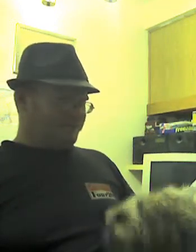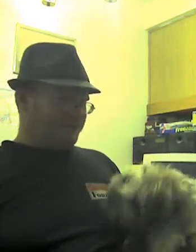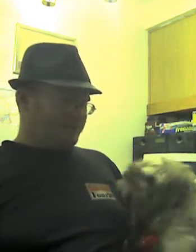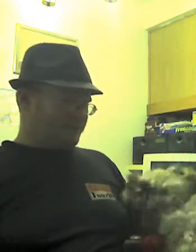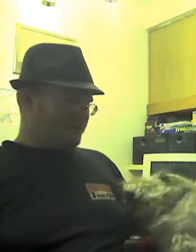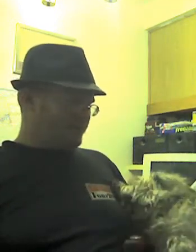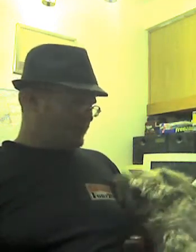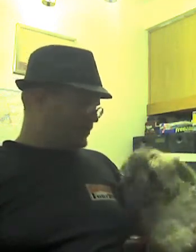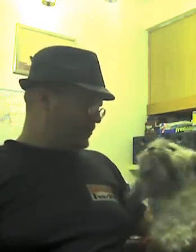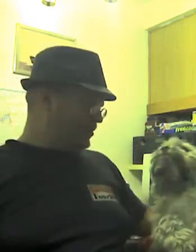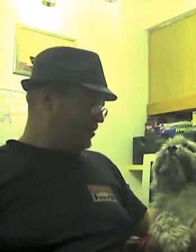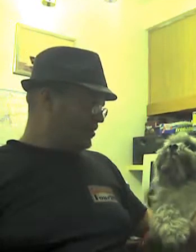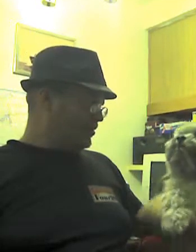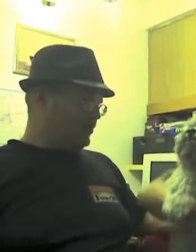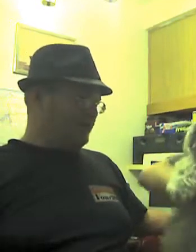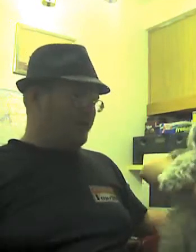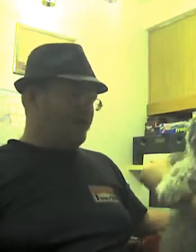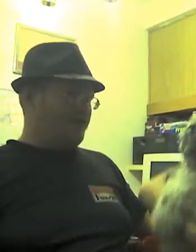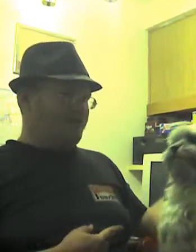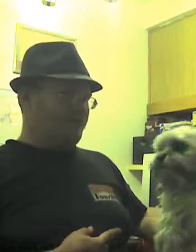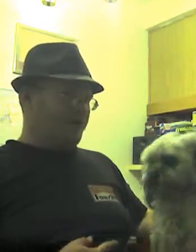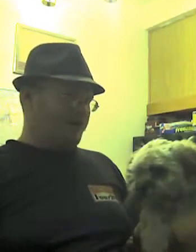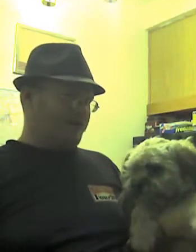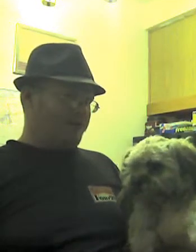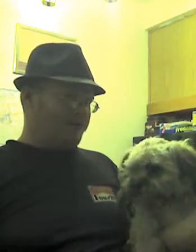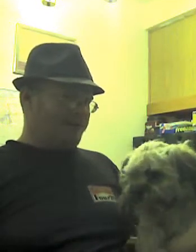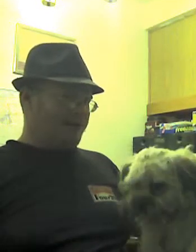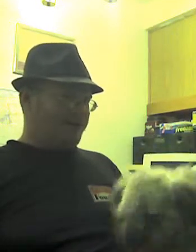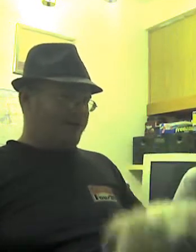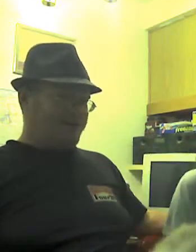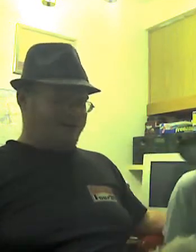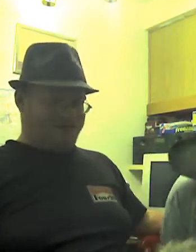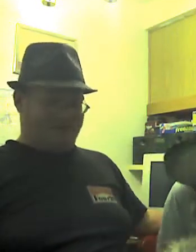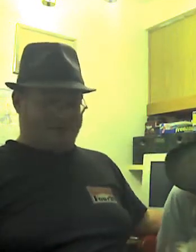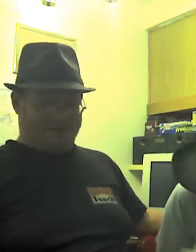went on TV, apparently, and said the name's He's squirming. When put him down, he wants to move.